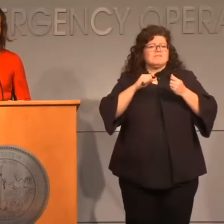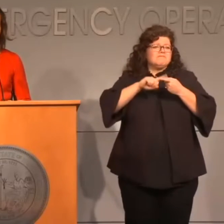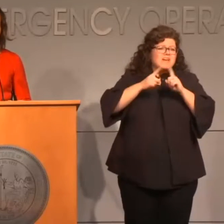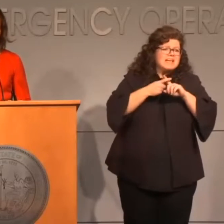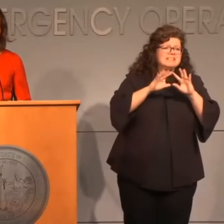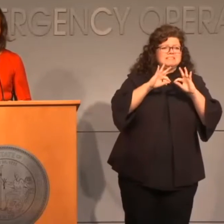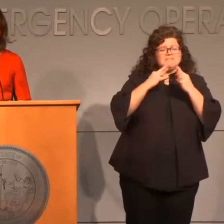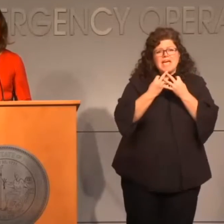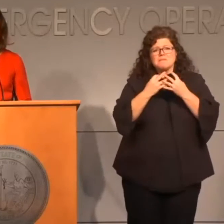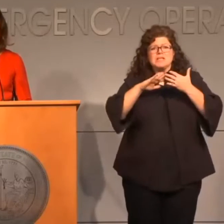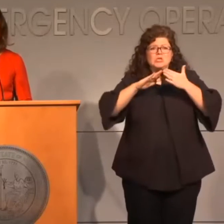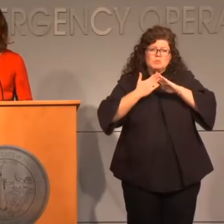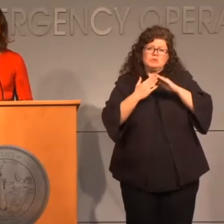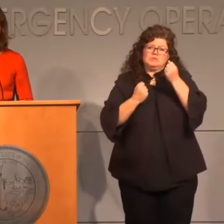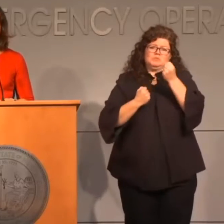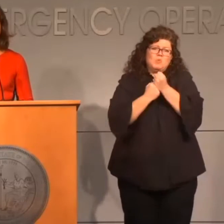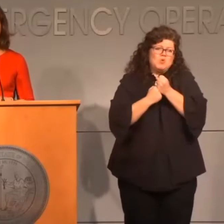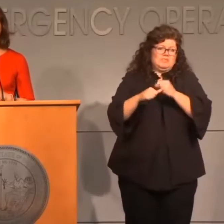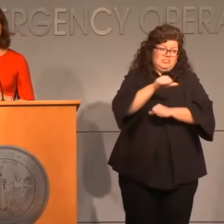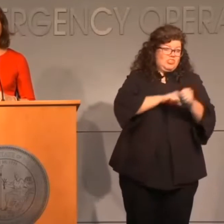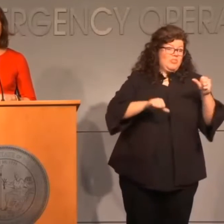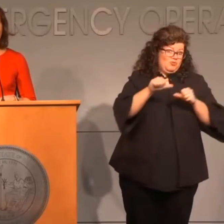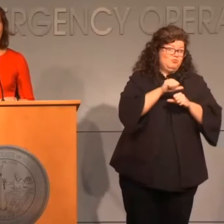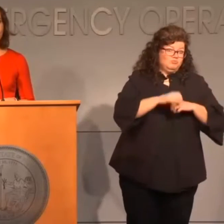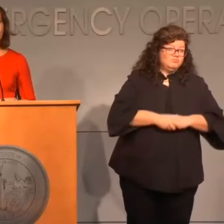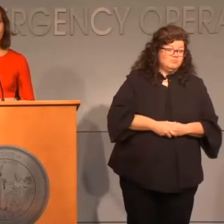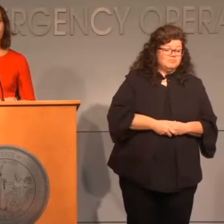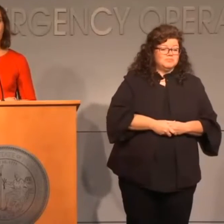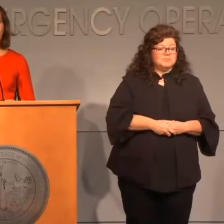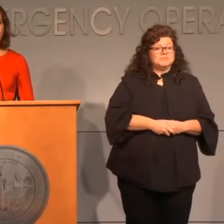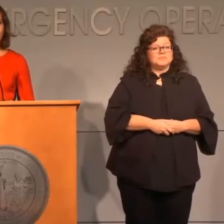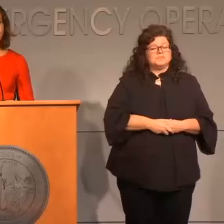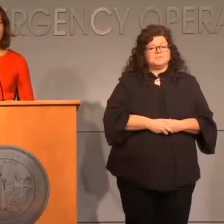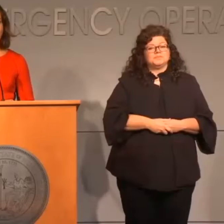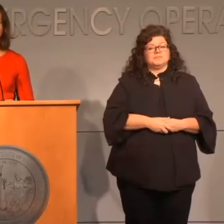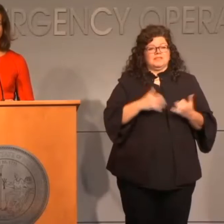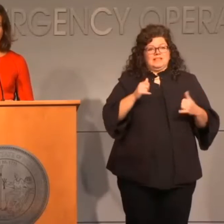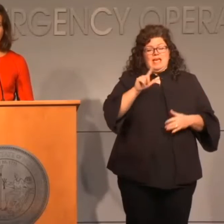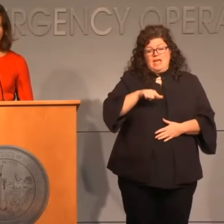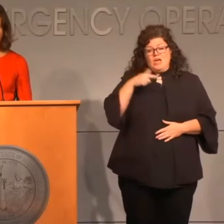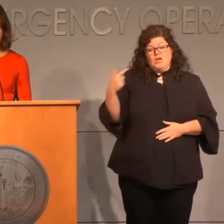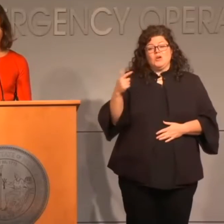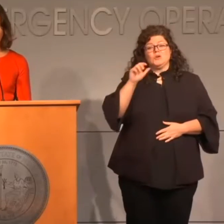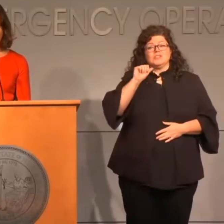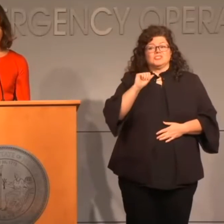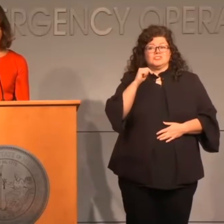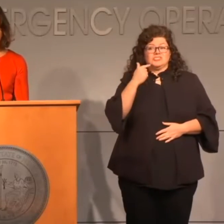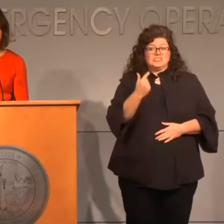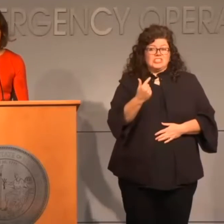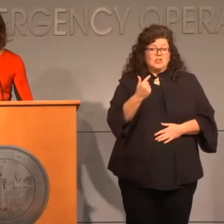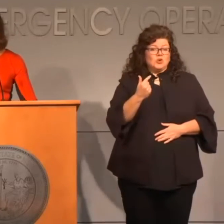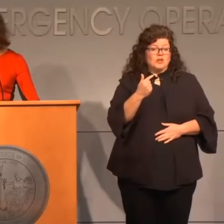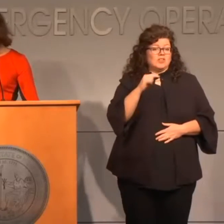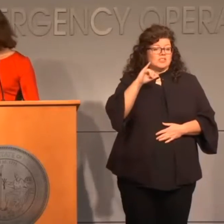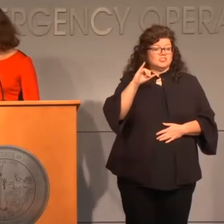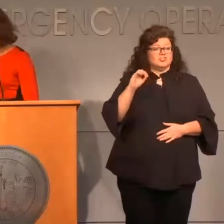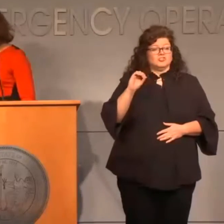support each other as much as we can. With that, I'm going to turn it over to our Attorney General, Josh Stein, for some of his comments.